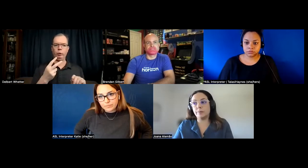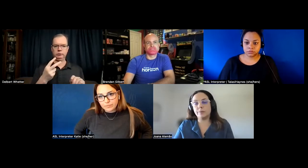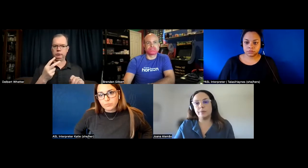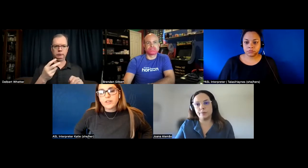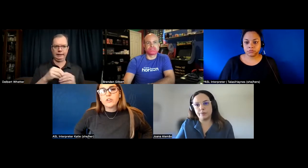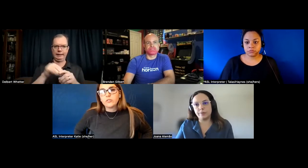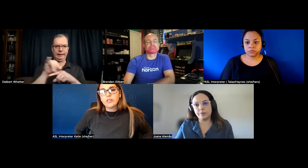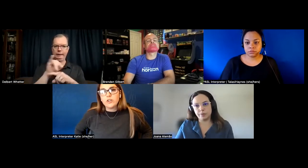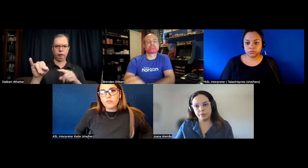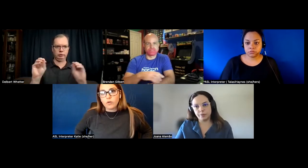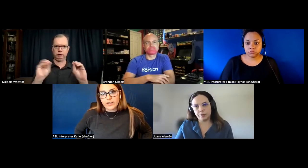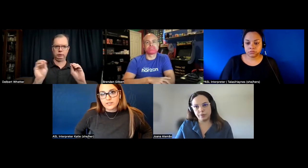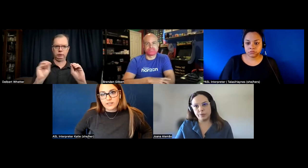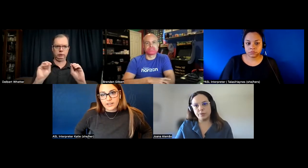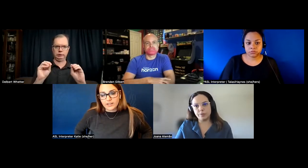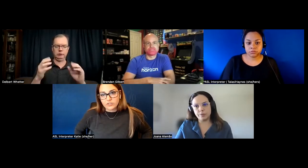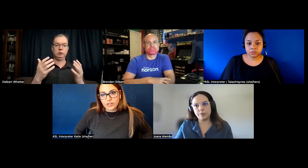but there's really no voice in that industry